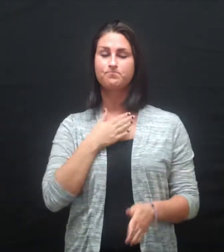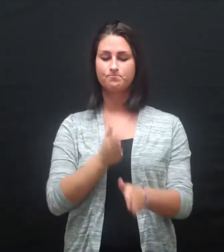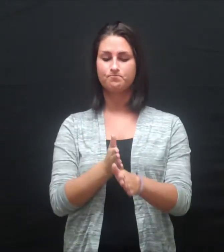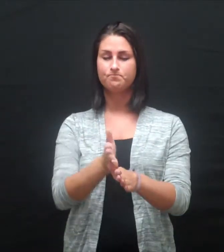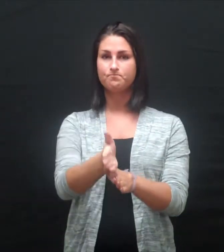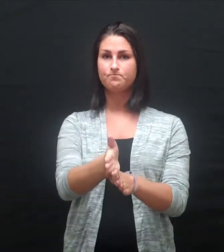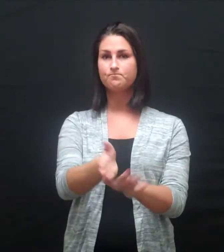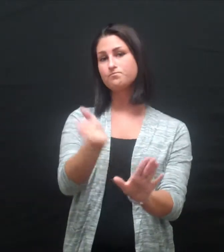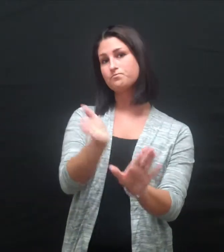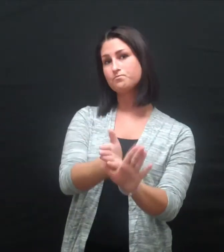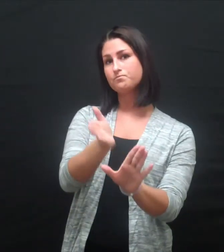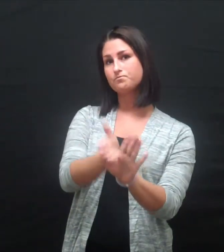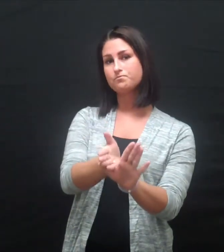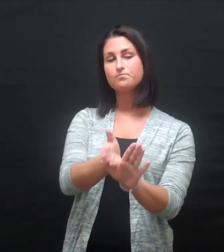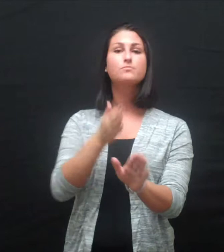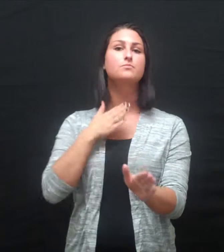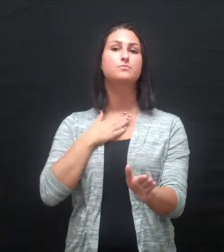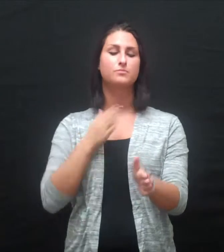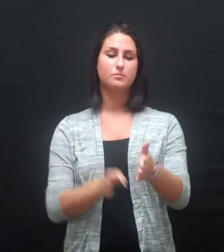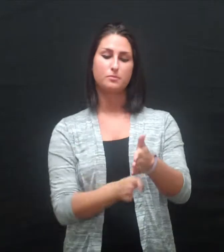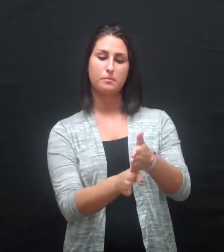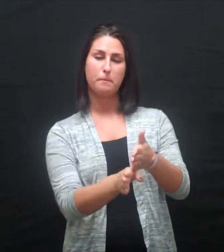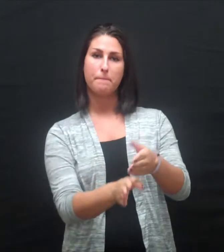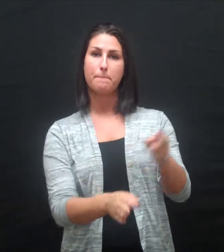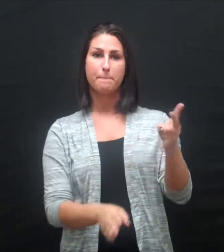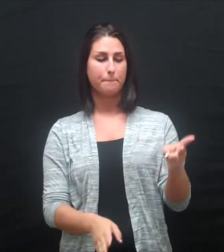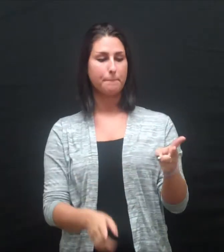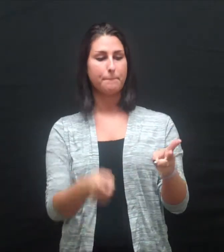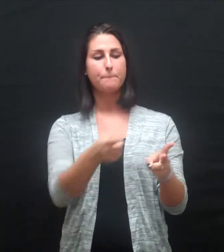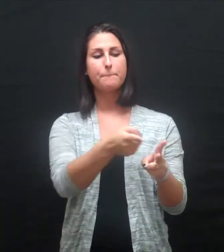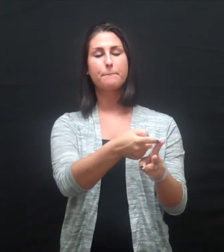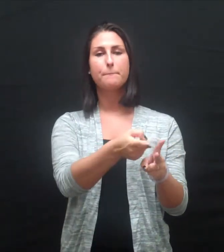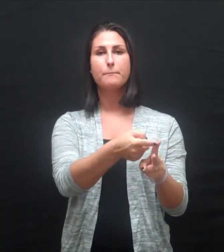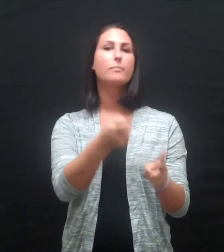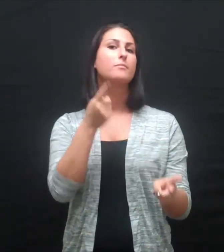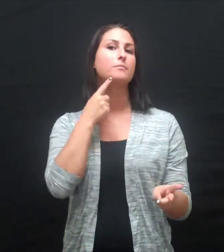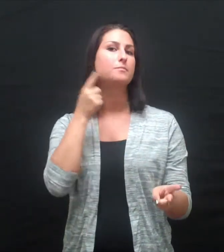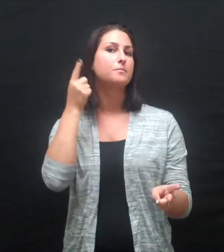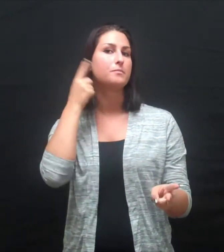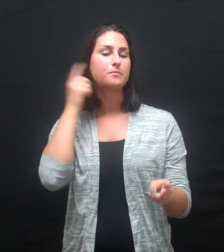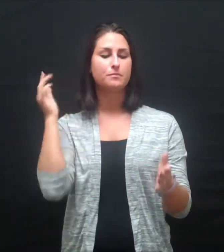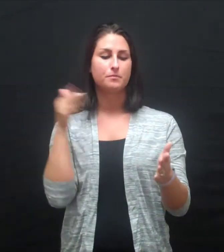I am a psychology major and I have two minors in deaf studies and chemistry.